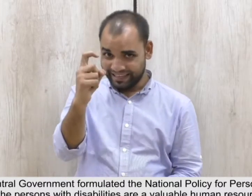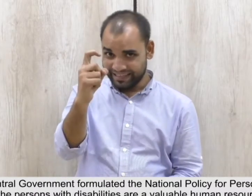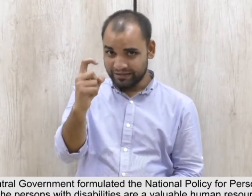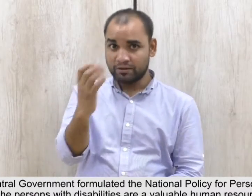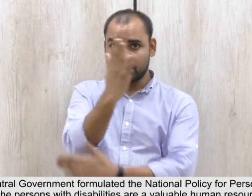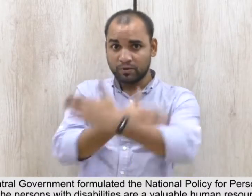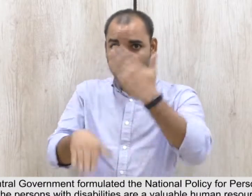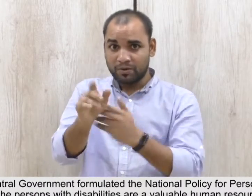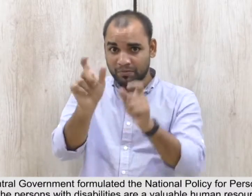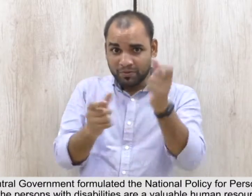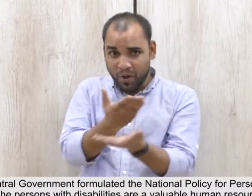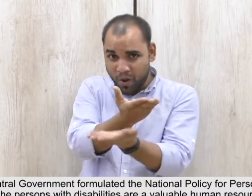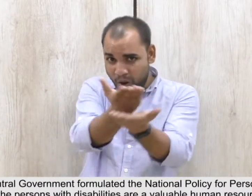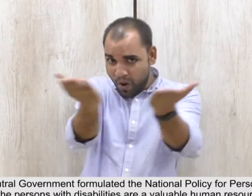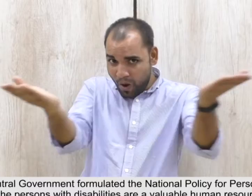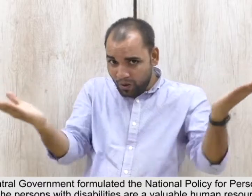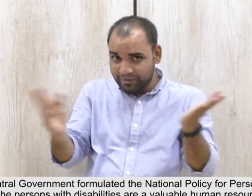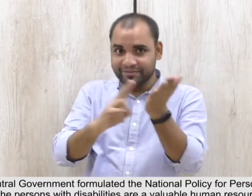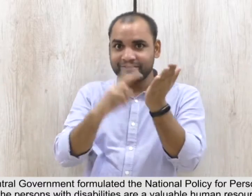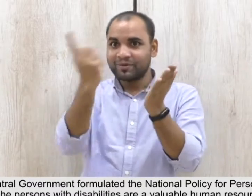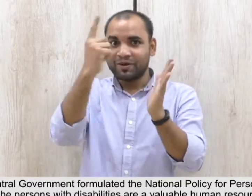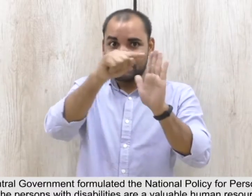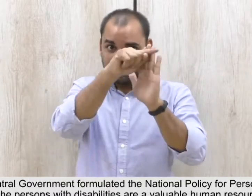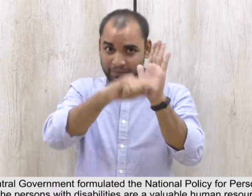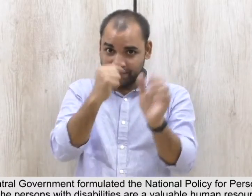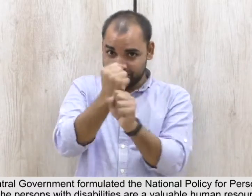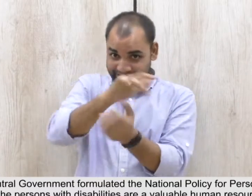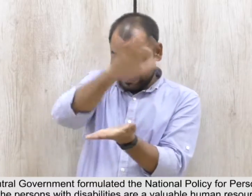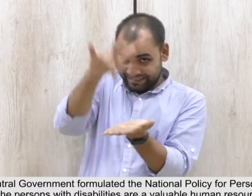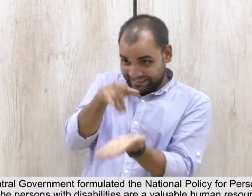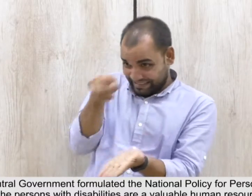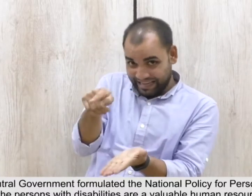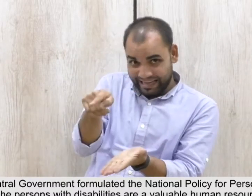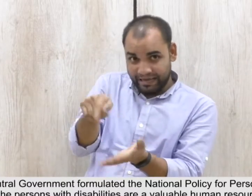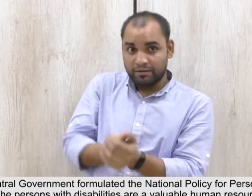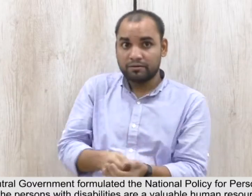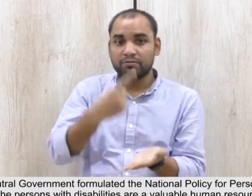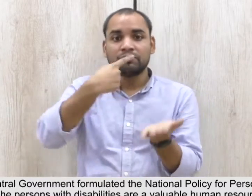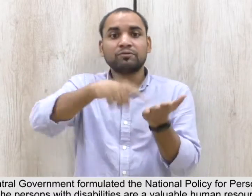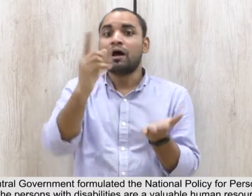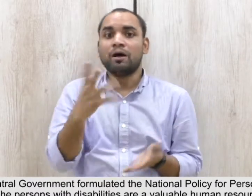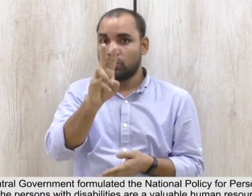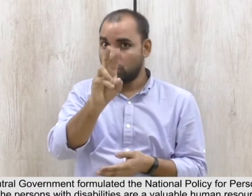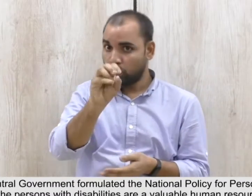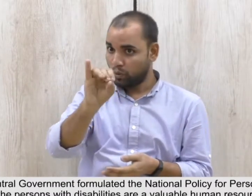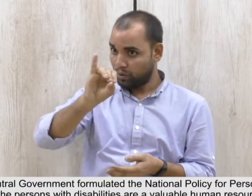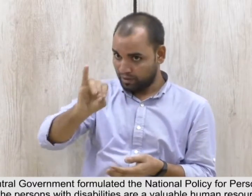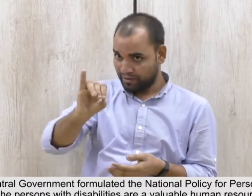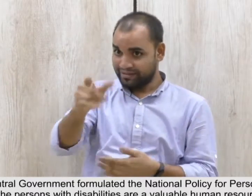1.7. In 2006, Central Government formulated the National Policy for Persons